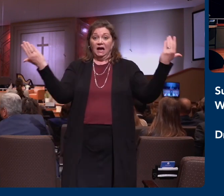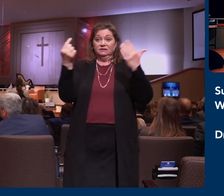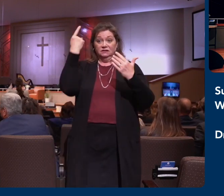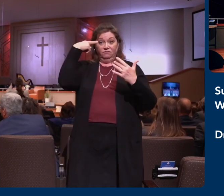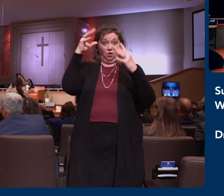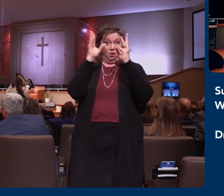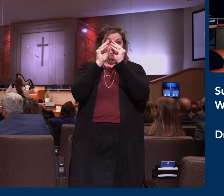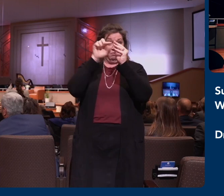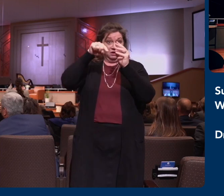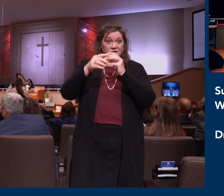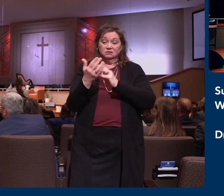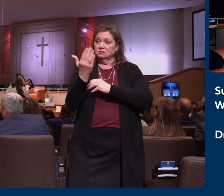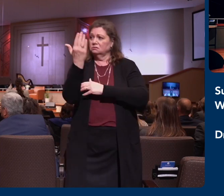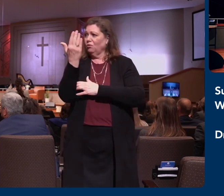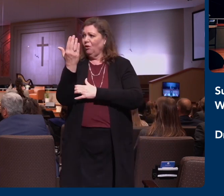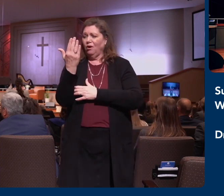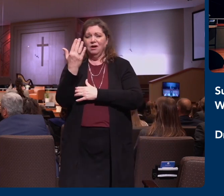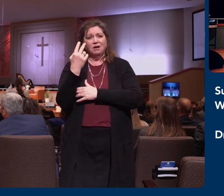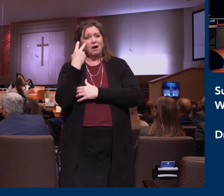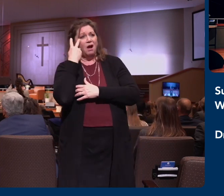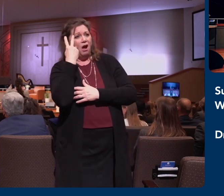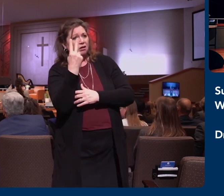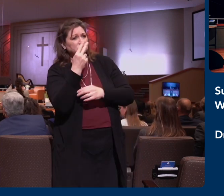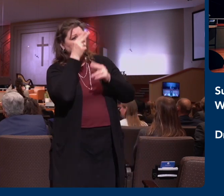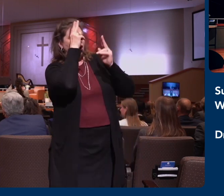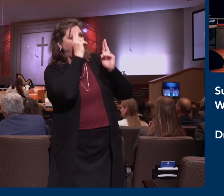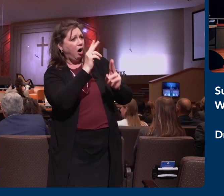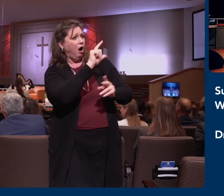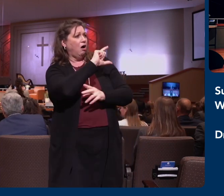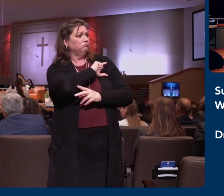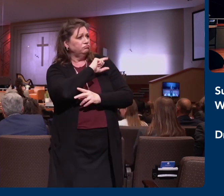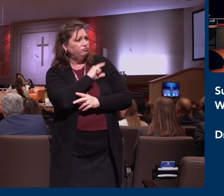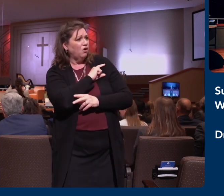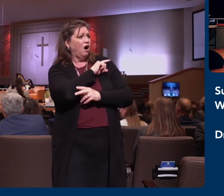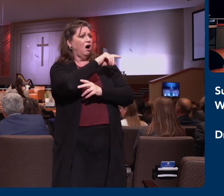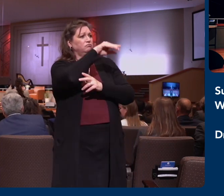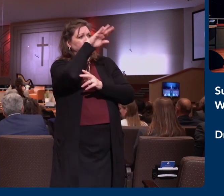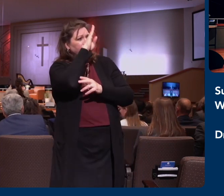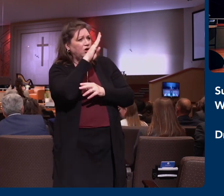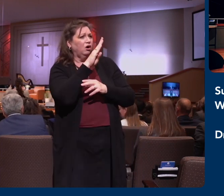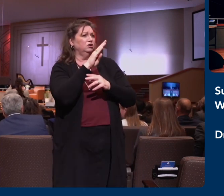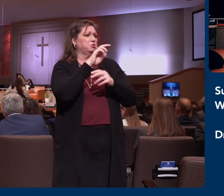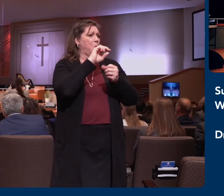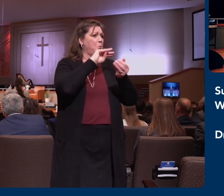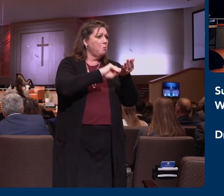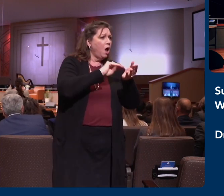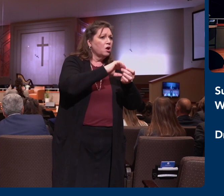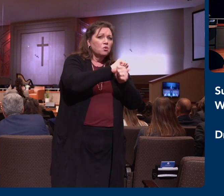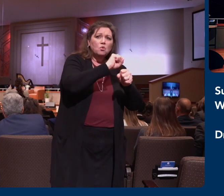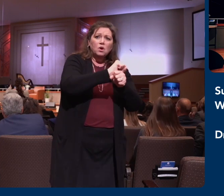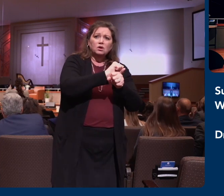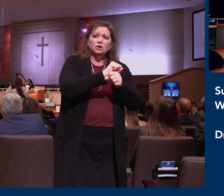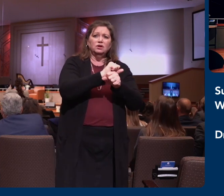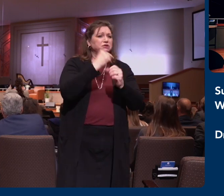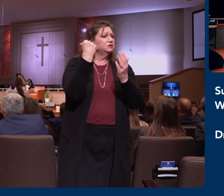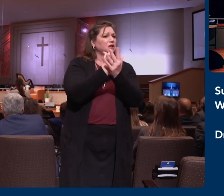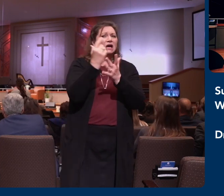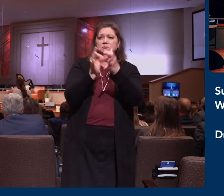just a joy and a delight. To hear such a clear gospel presentation and then see many souls that walked